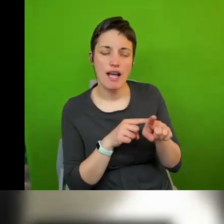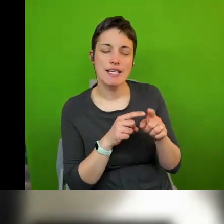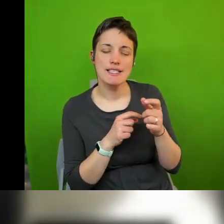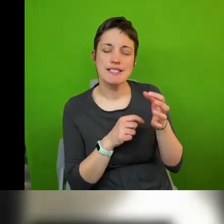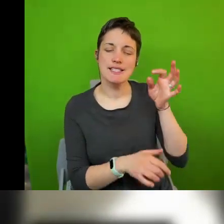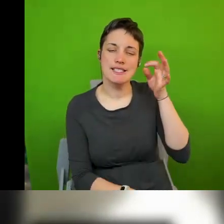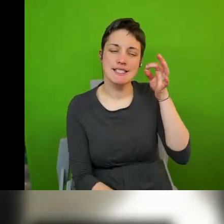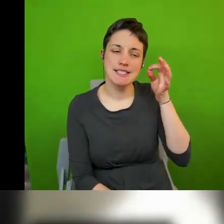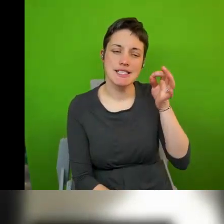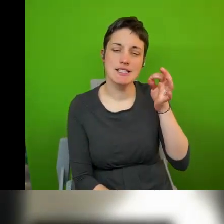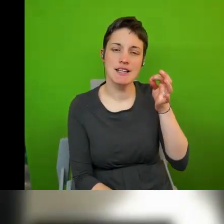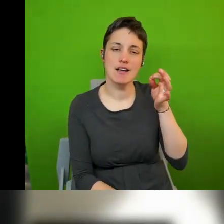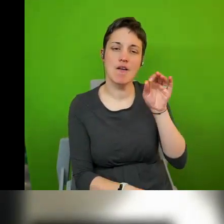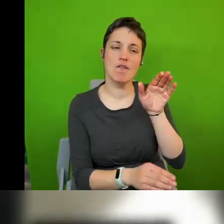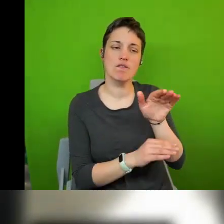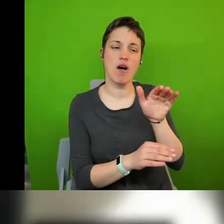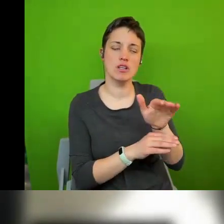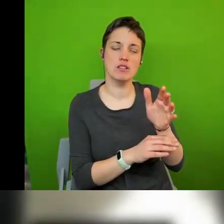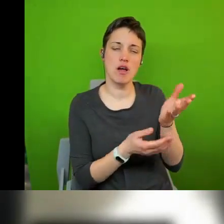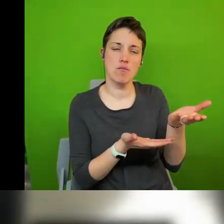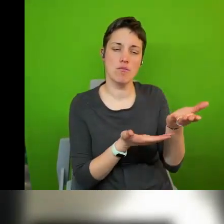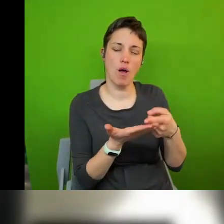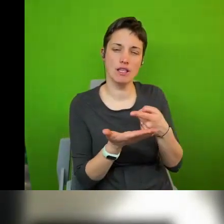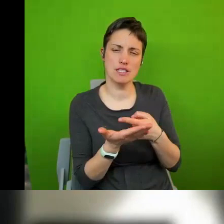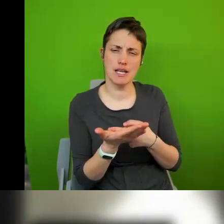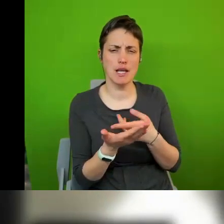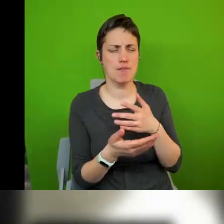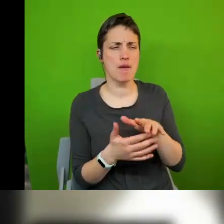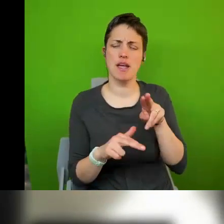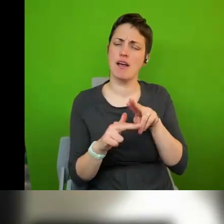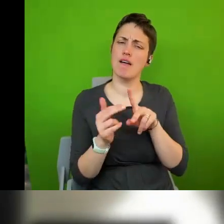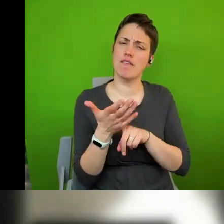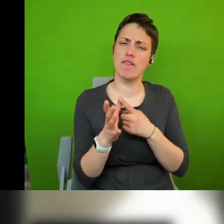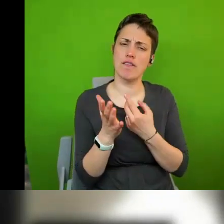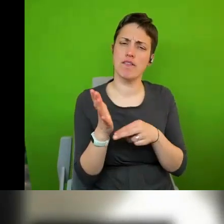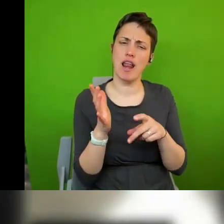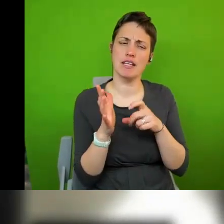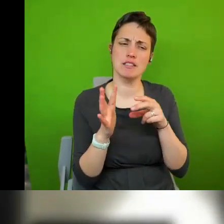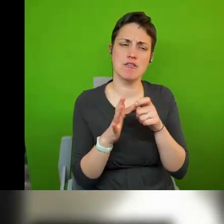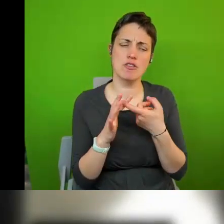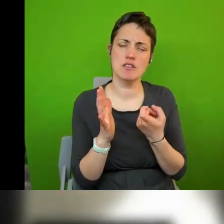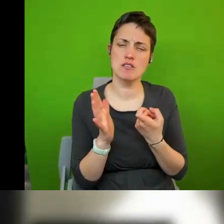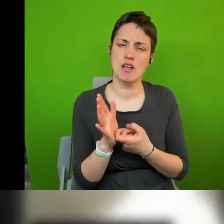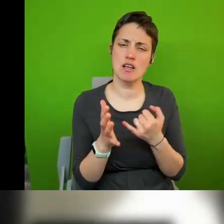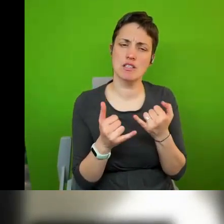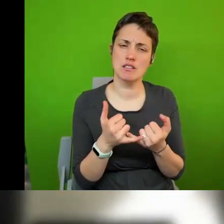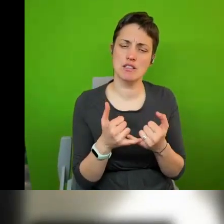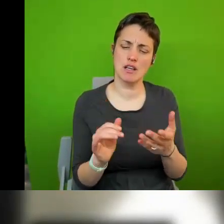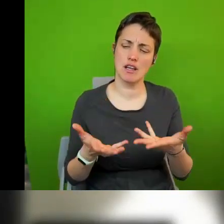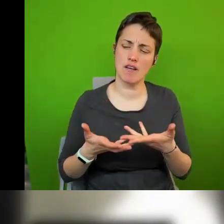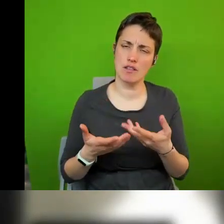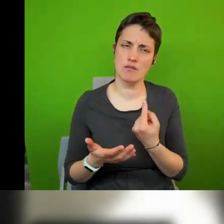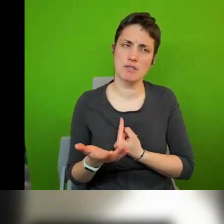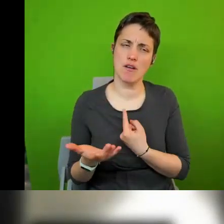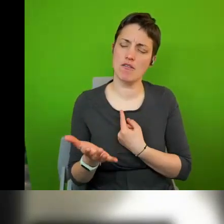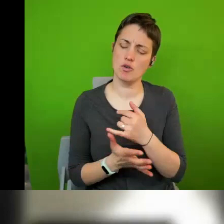the region of flanders and perhaps other places have given themselves a more or less in document in which they